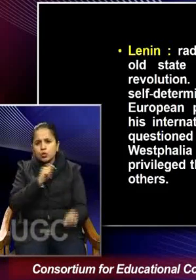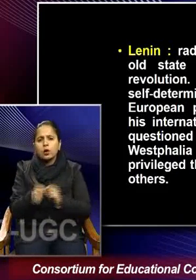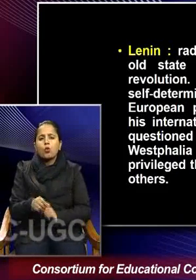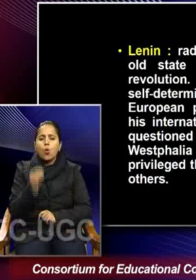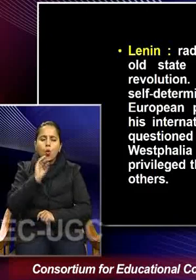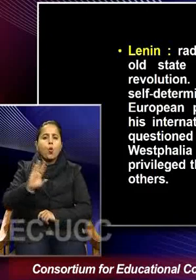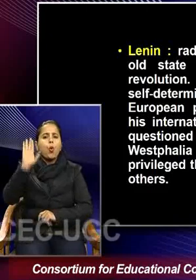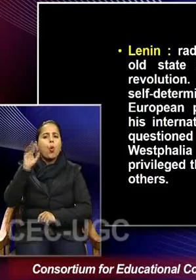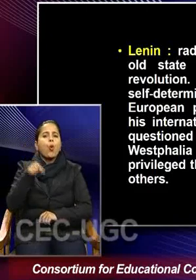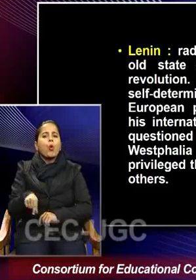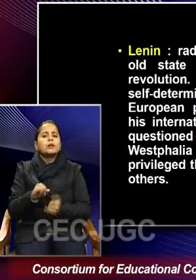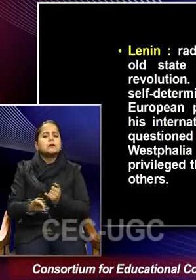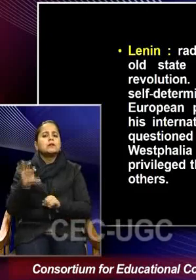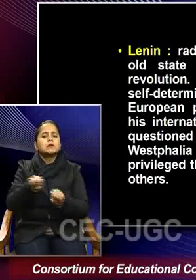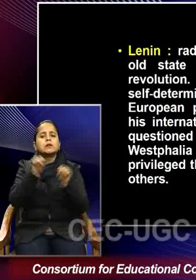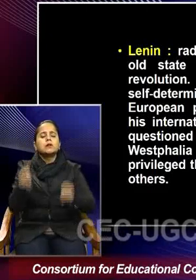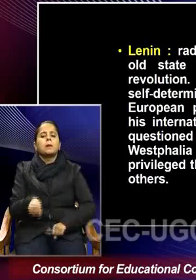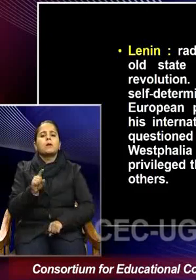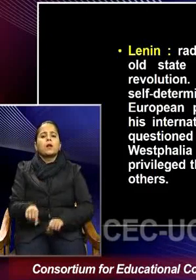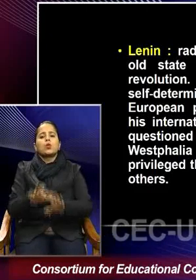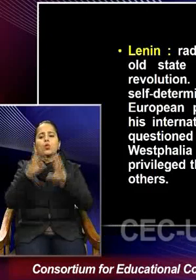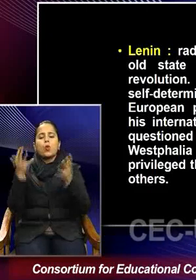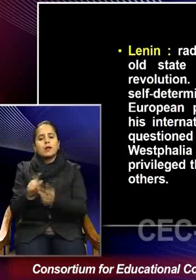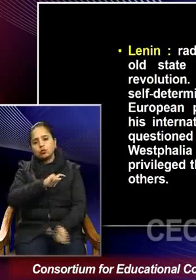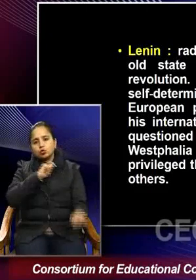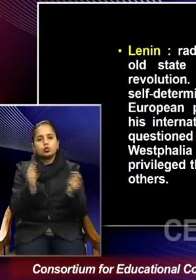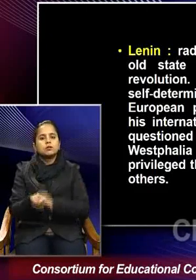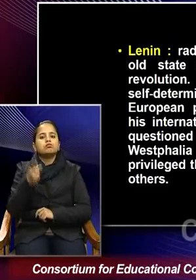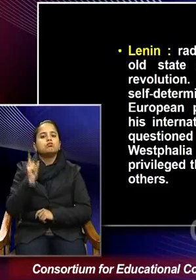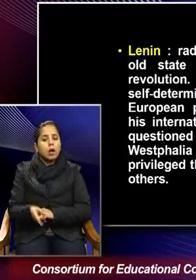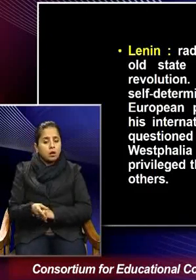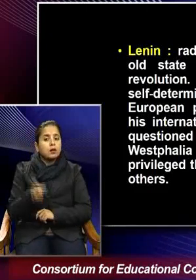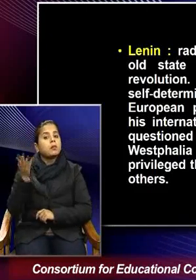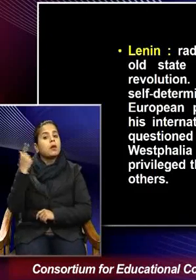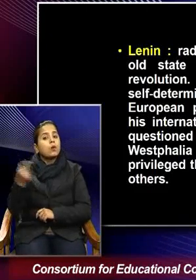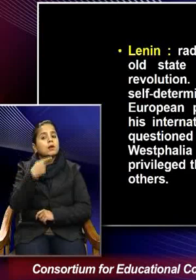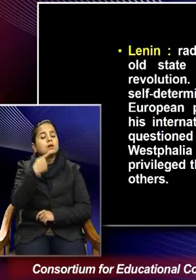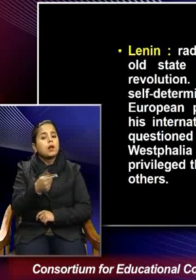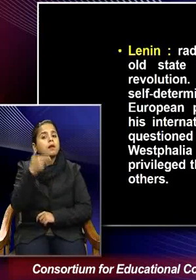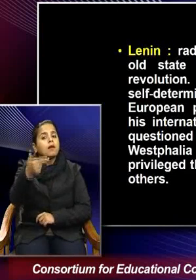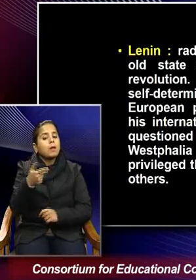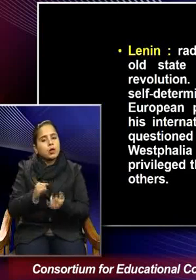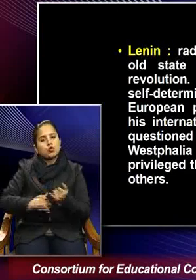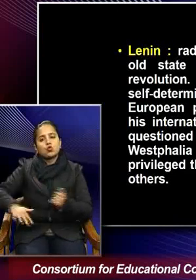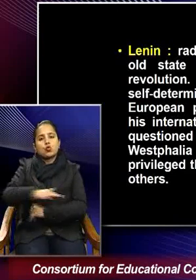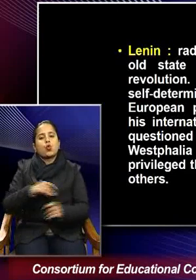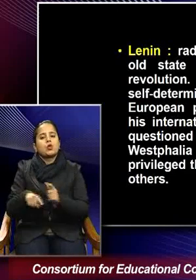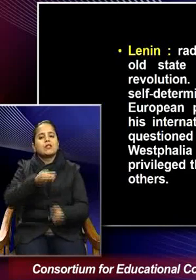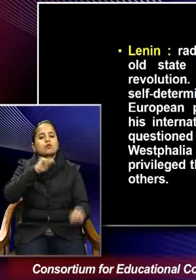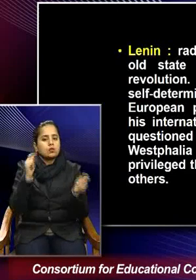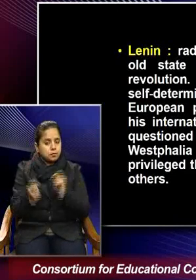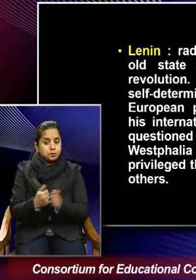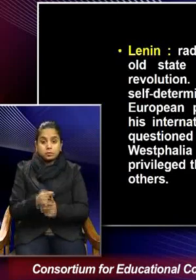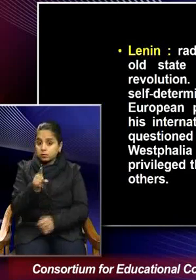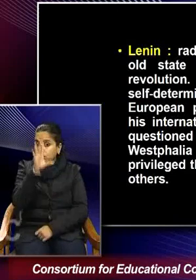state system through world revolution. And that is what he referred to. And the socialist revolution. And